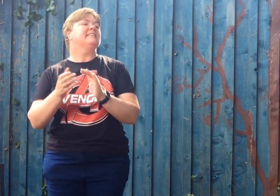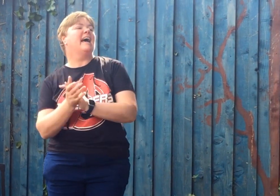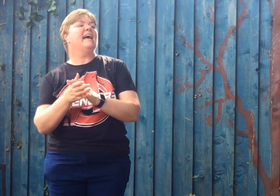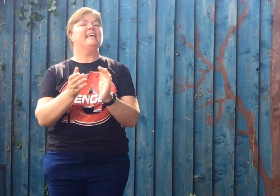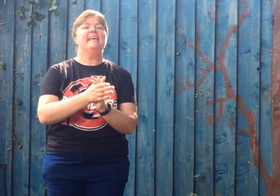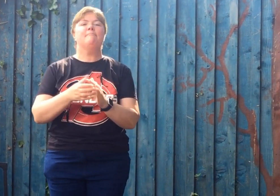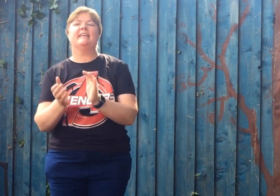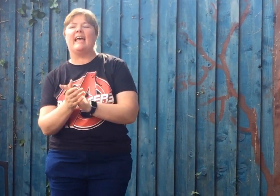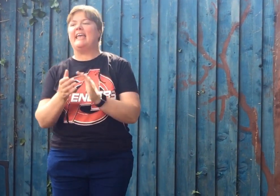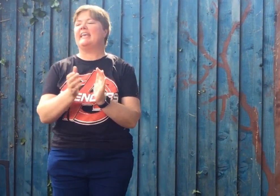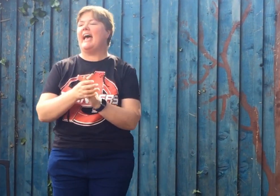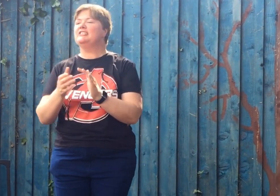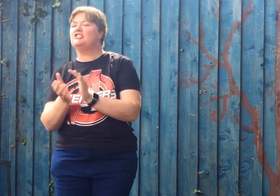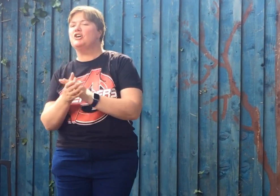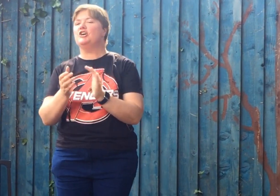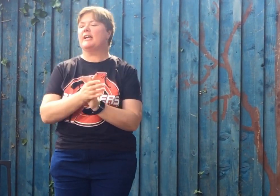Daddy bring cake and give